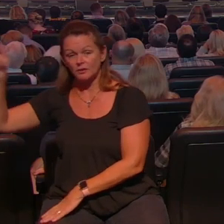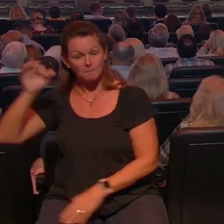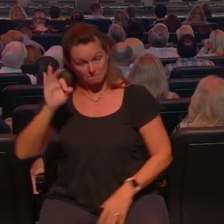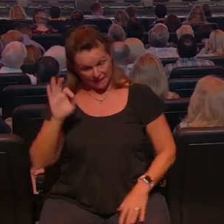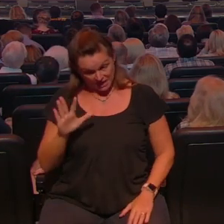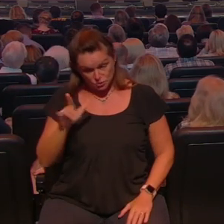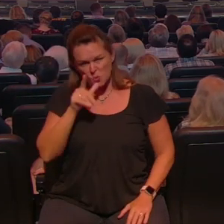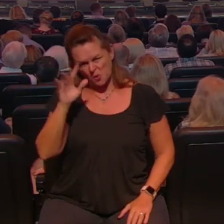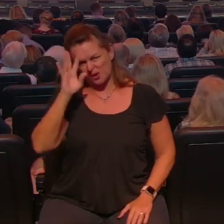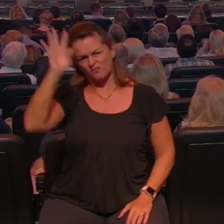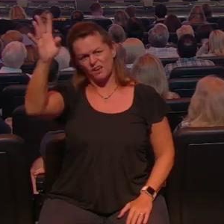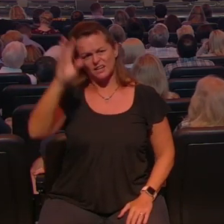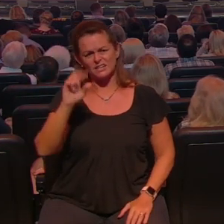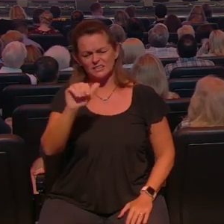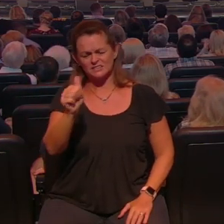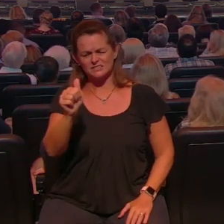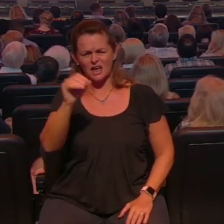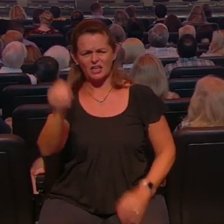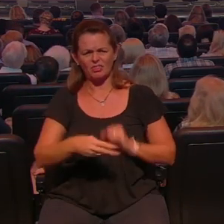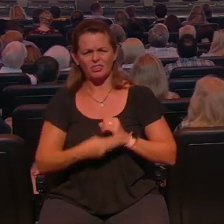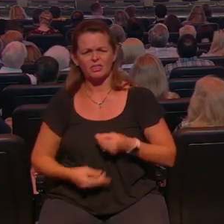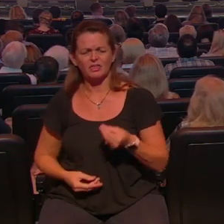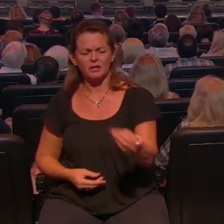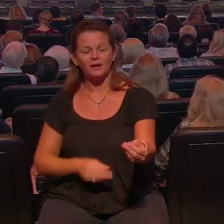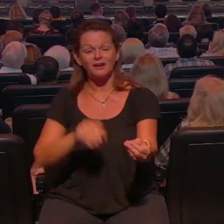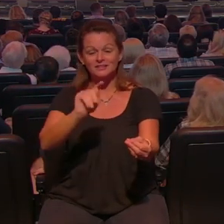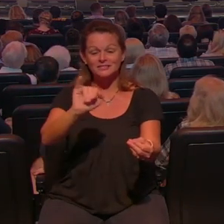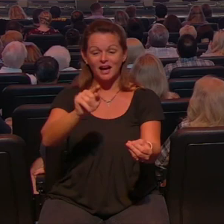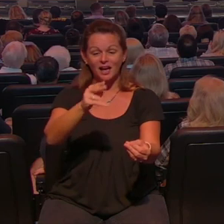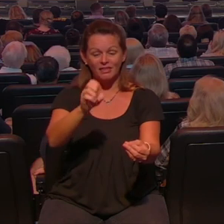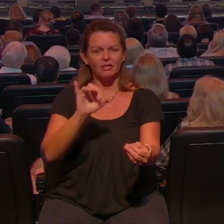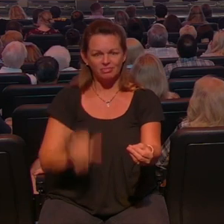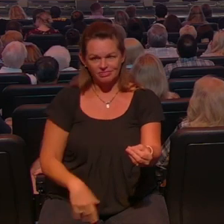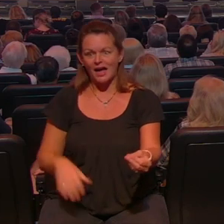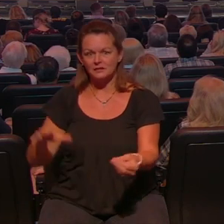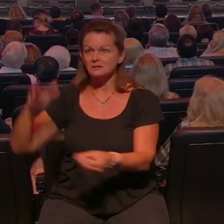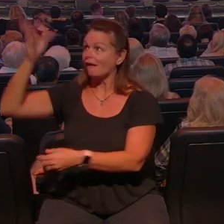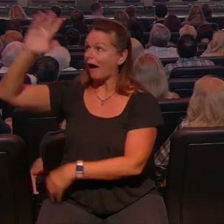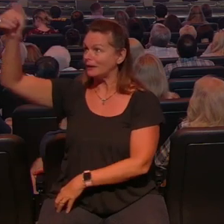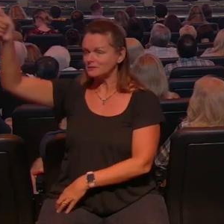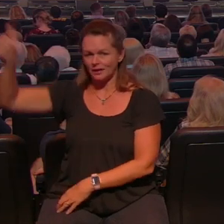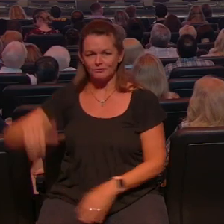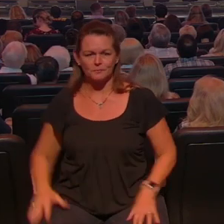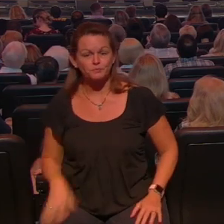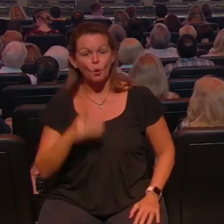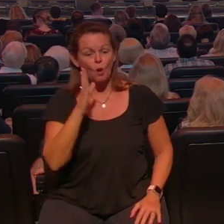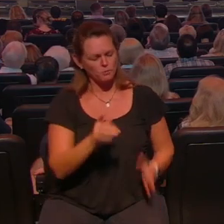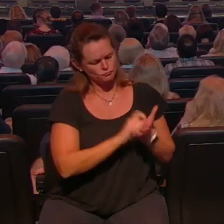god did tithing's in the old and new testament uh one of my critics you know said you know pastor robert talks